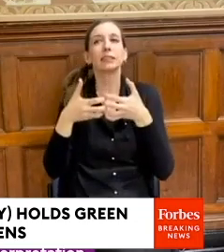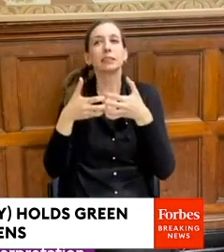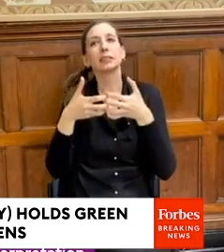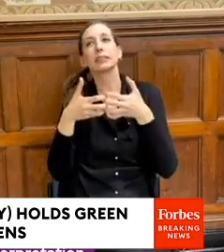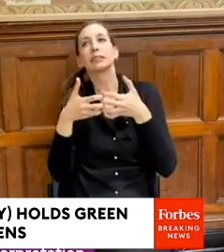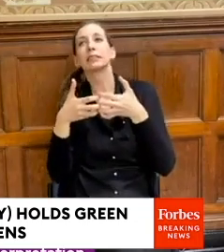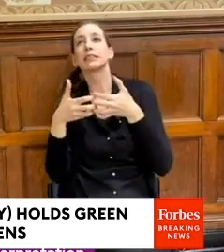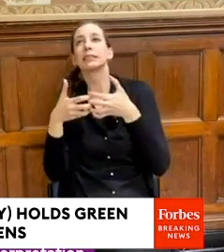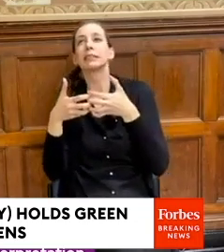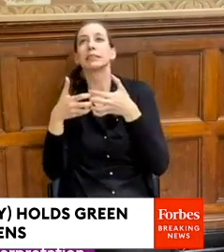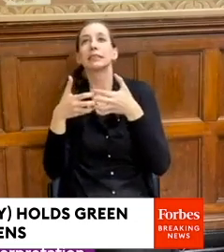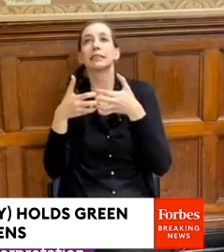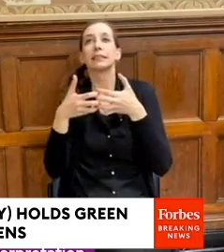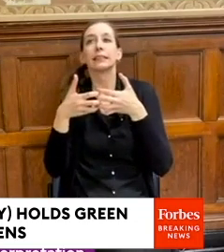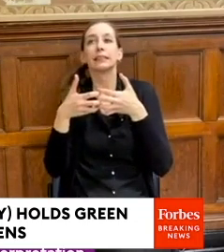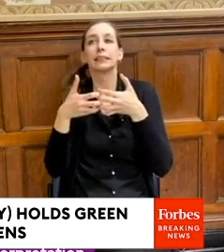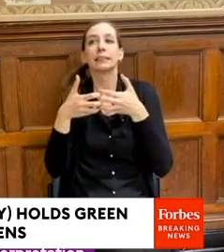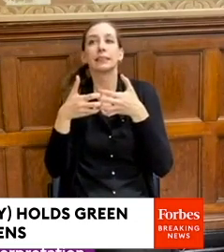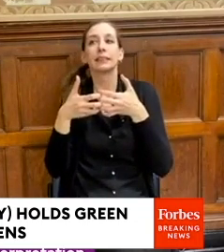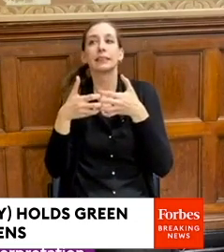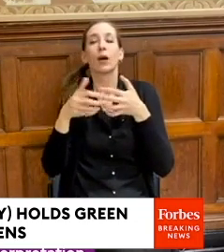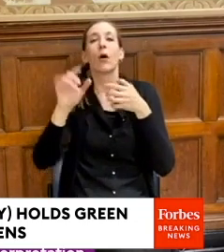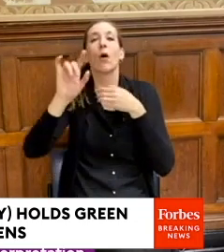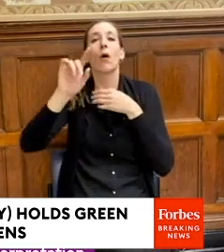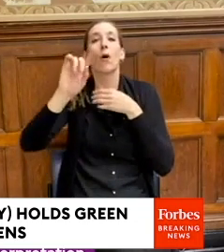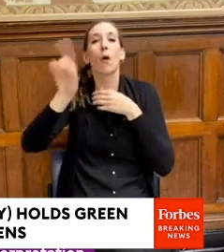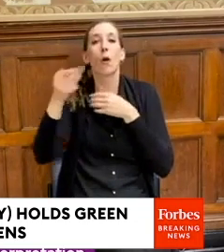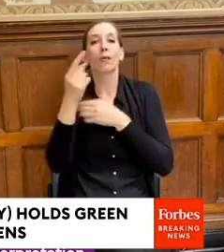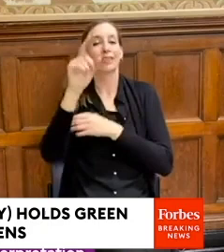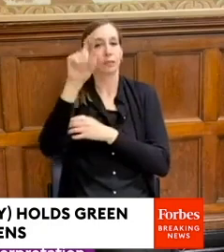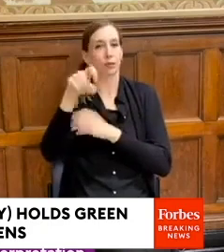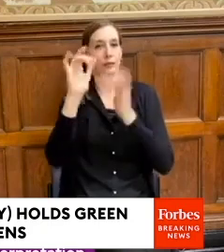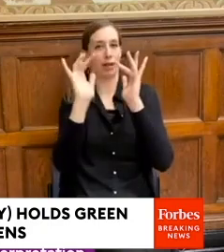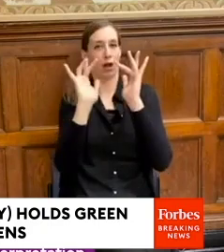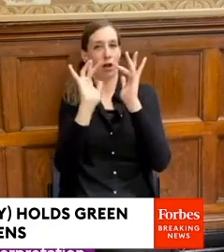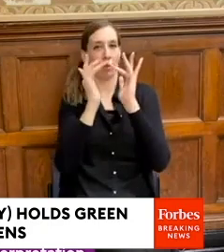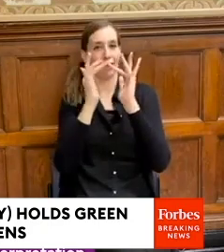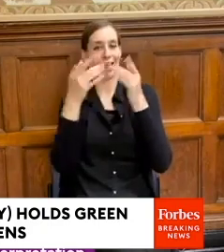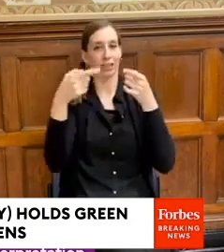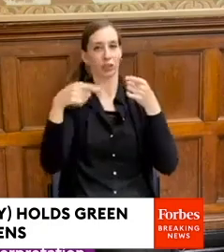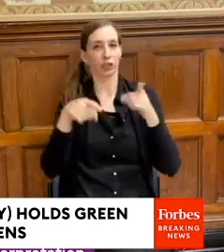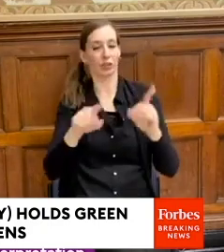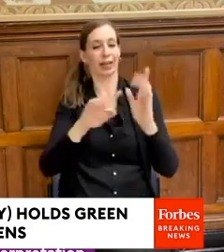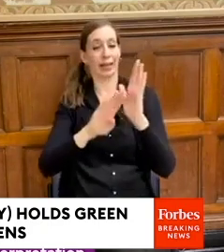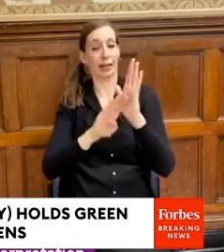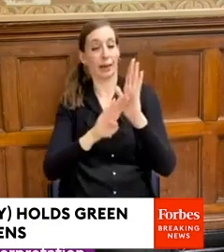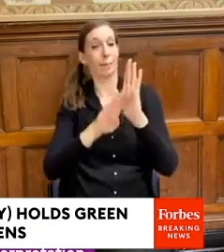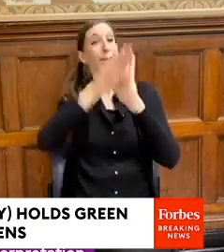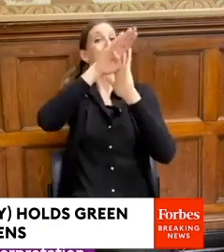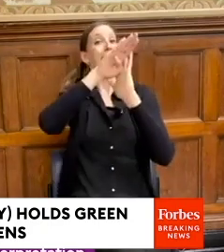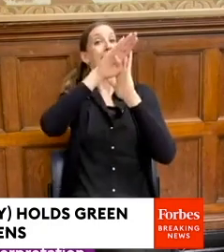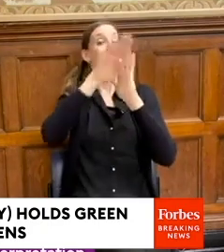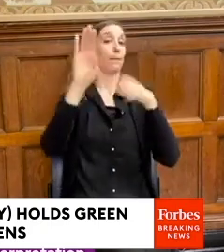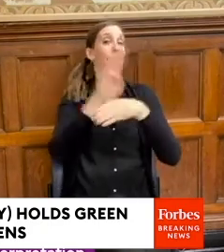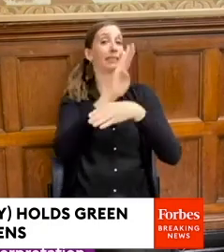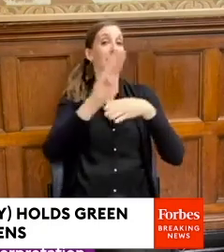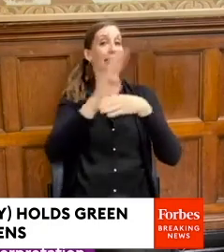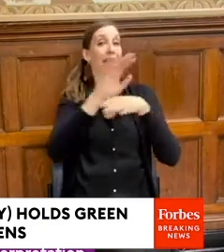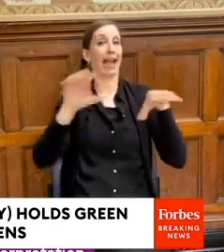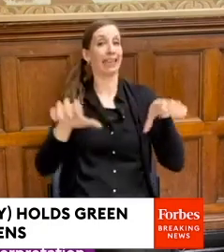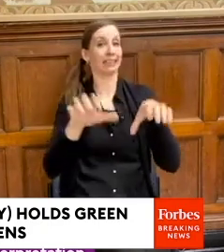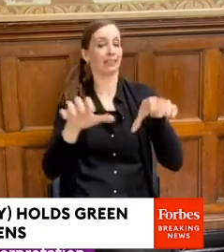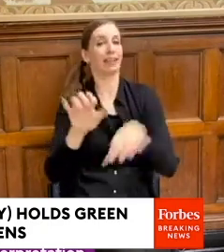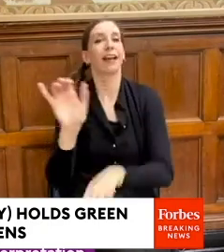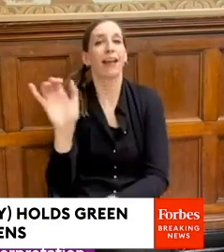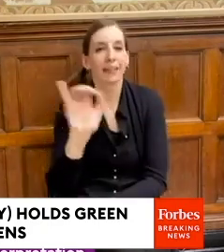be online except for times of peak activity. So in times where it's summer, everyone's got their AC